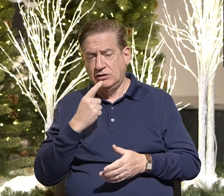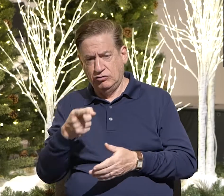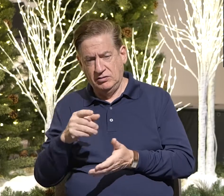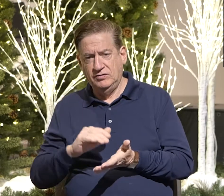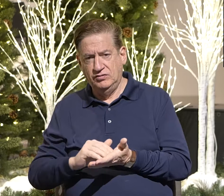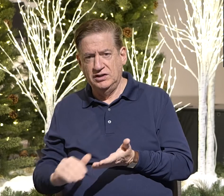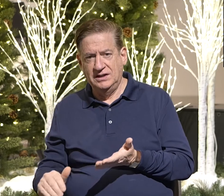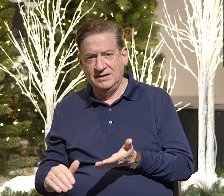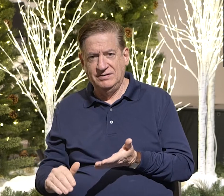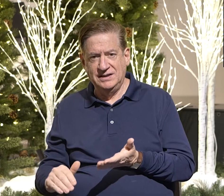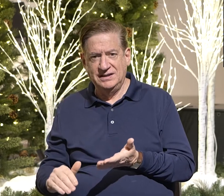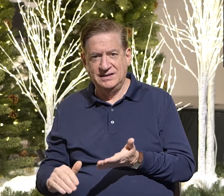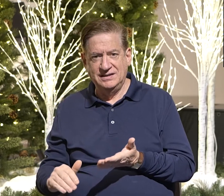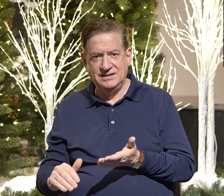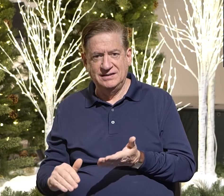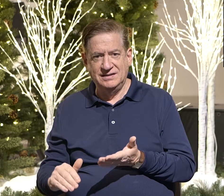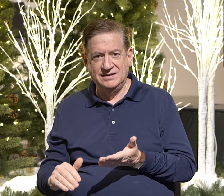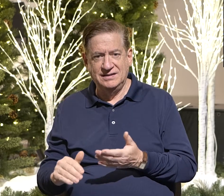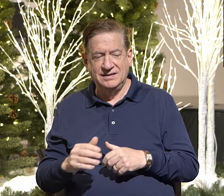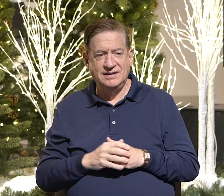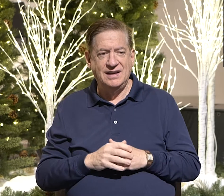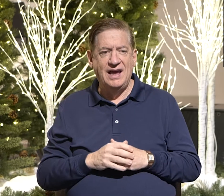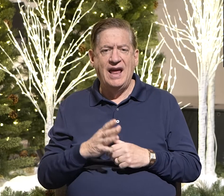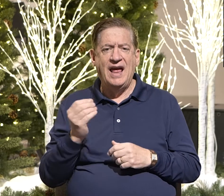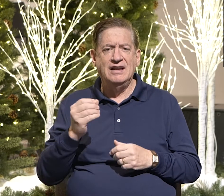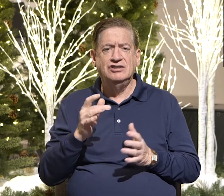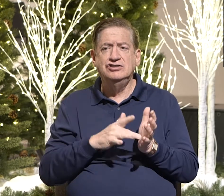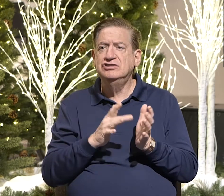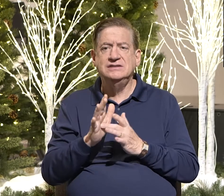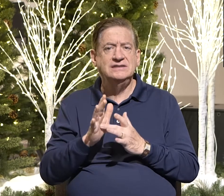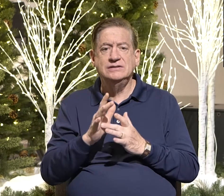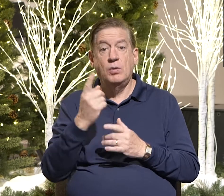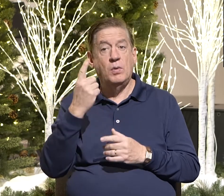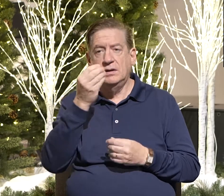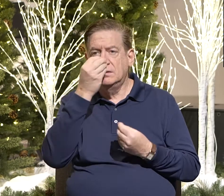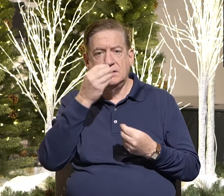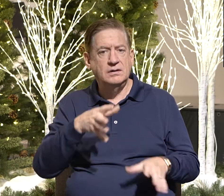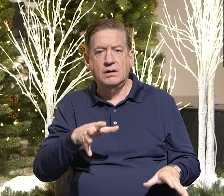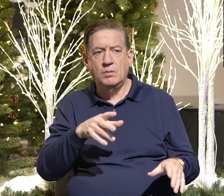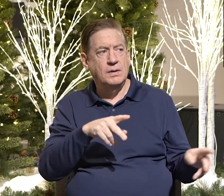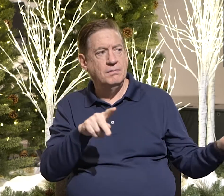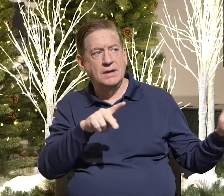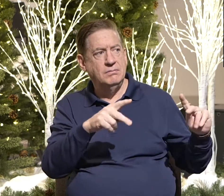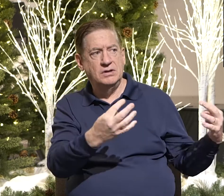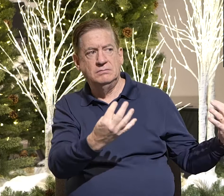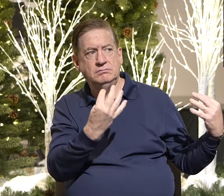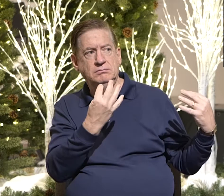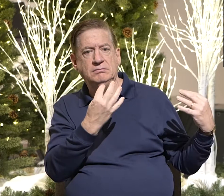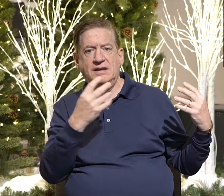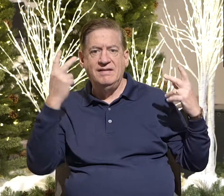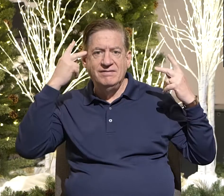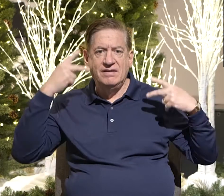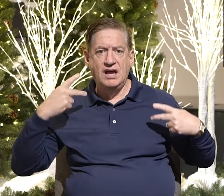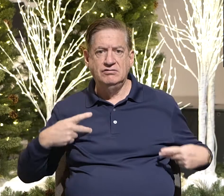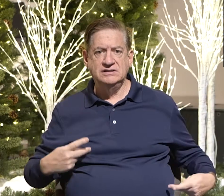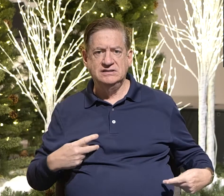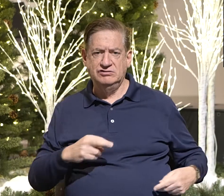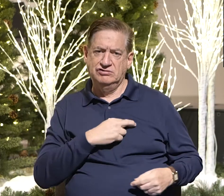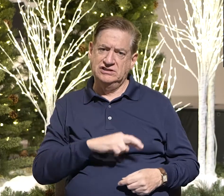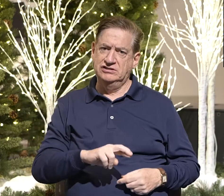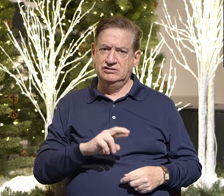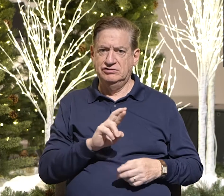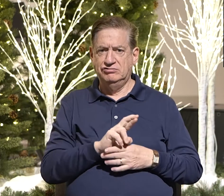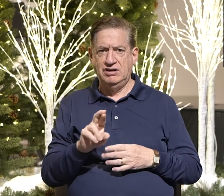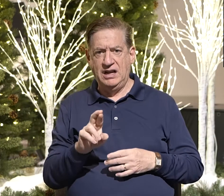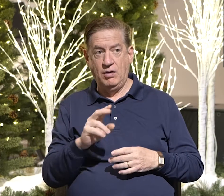Go and sin no more. Jesus, one, didn't care about what the Pharisees, the religious right, the people